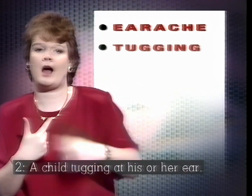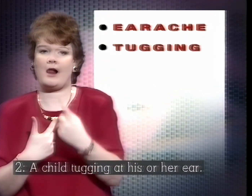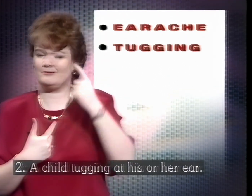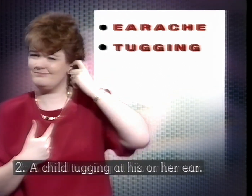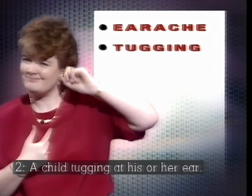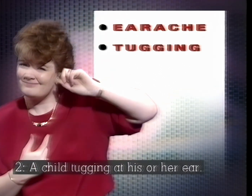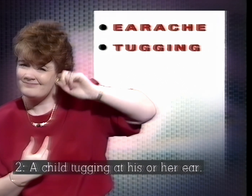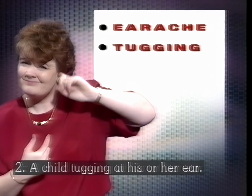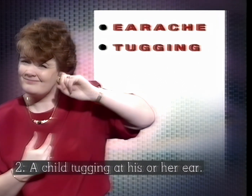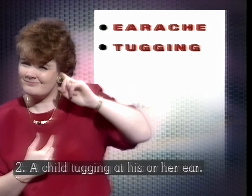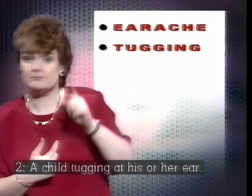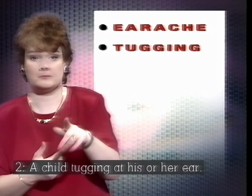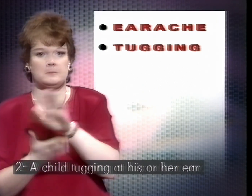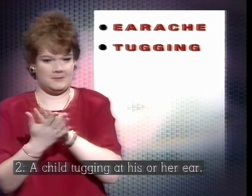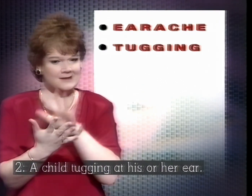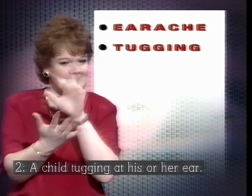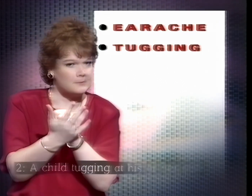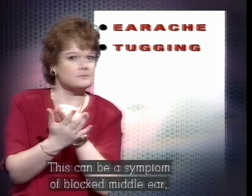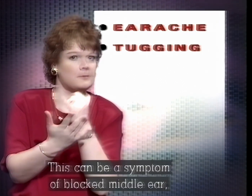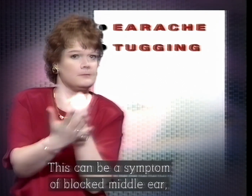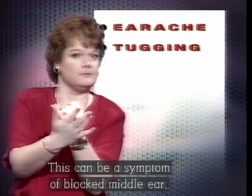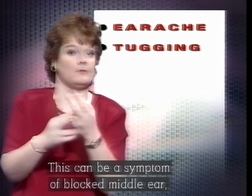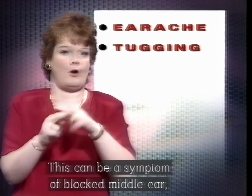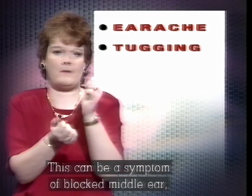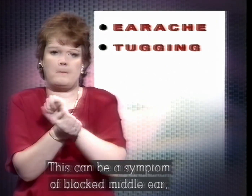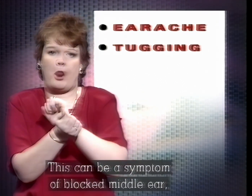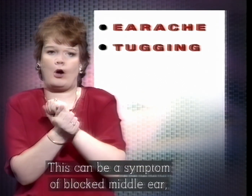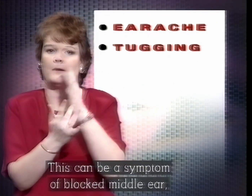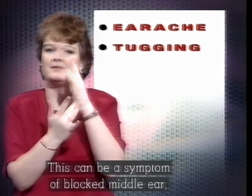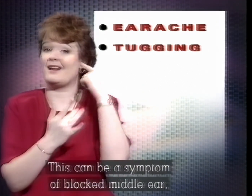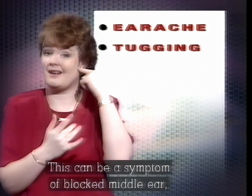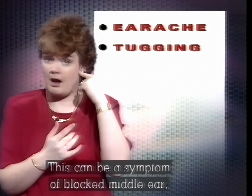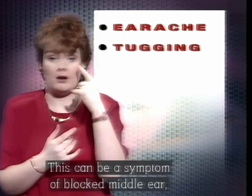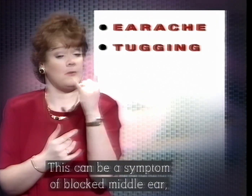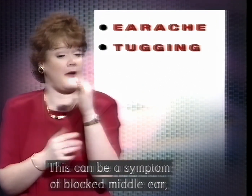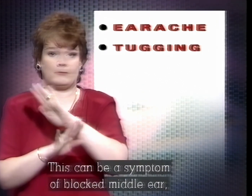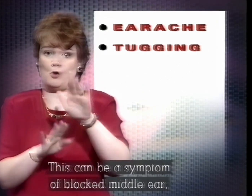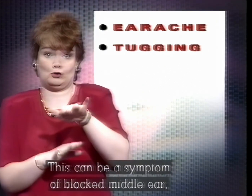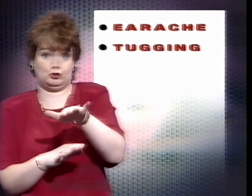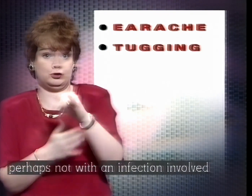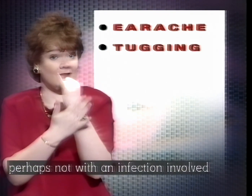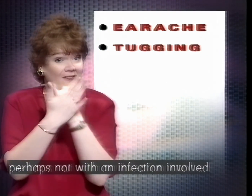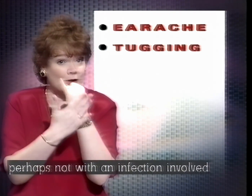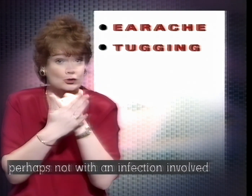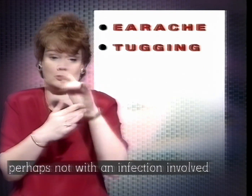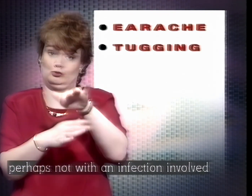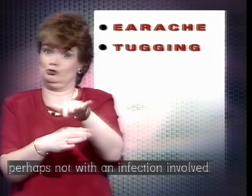Secondly, a child tugging at his or her ear. This can be a symptom of blocked middle ear, perhaps not with an infection involved.